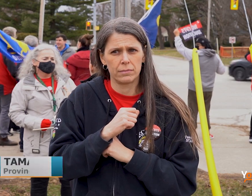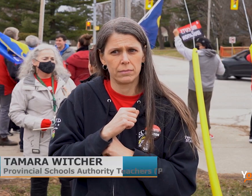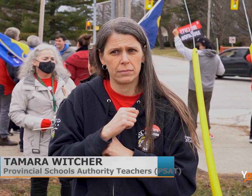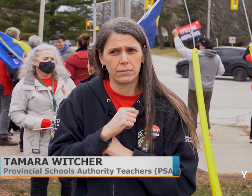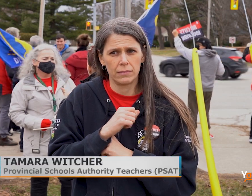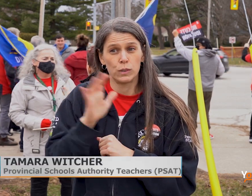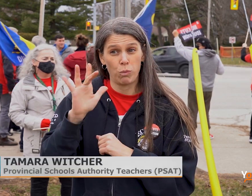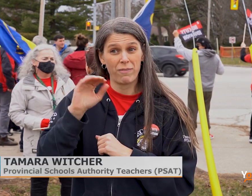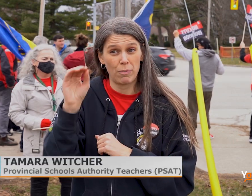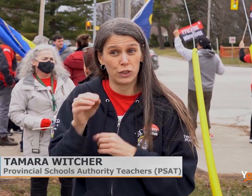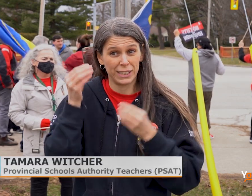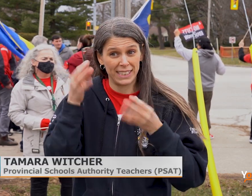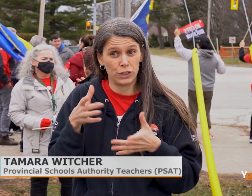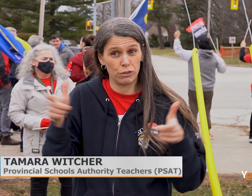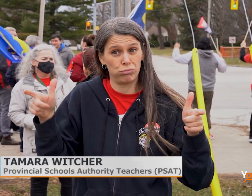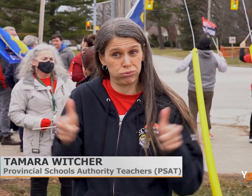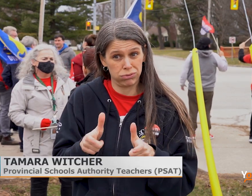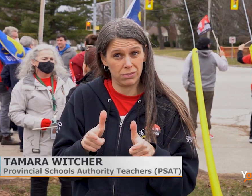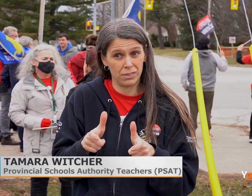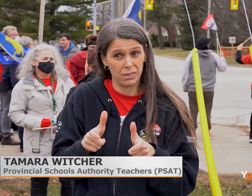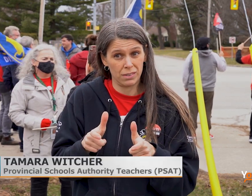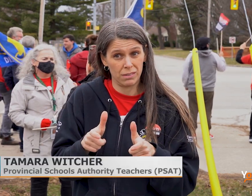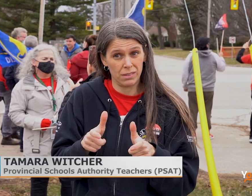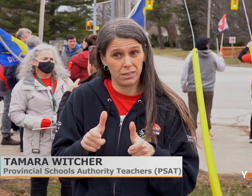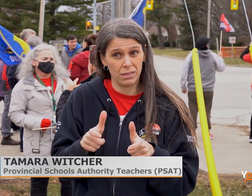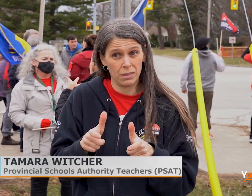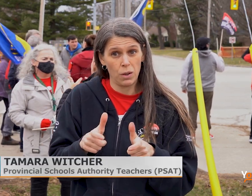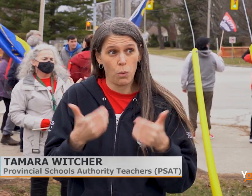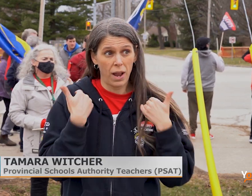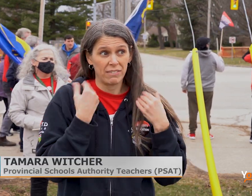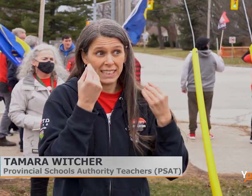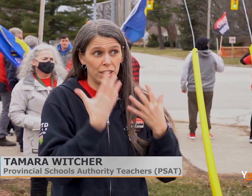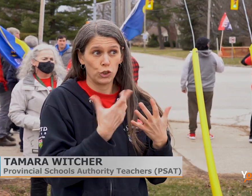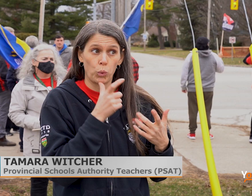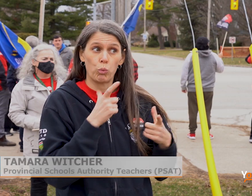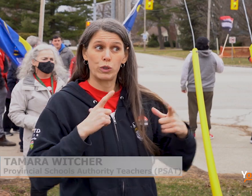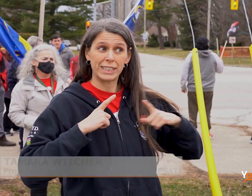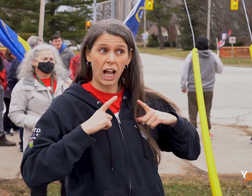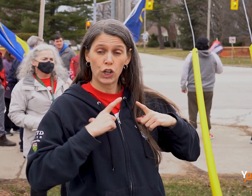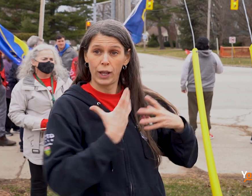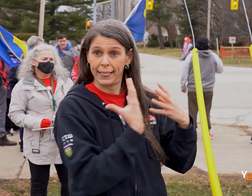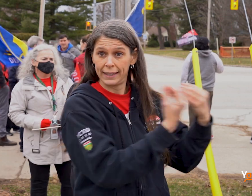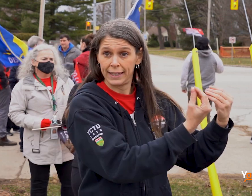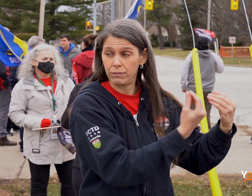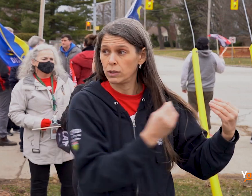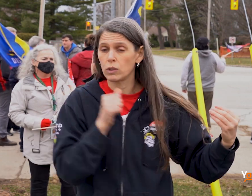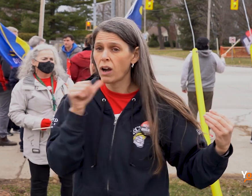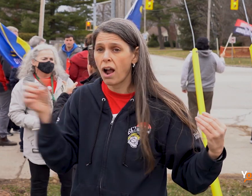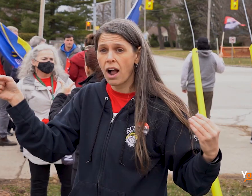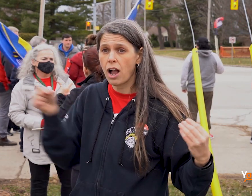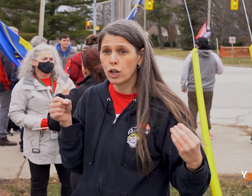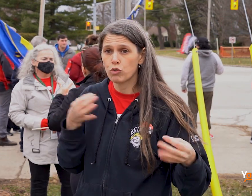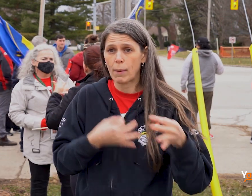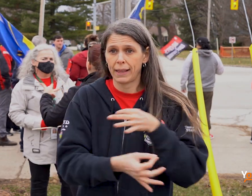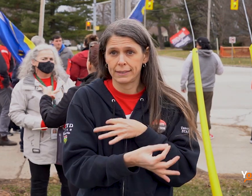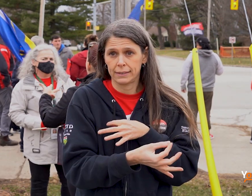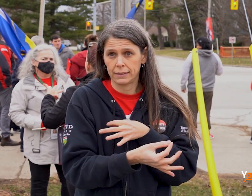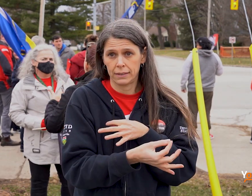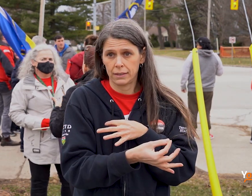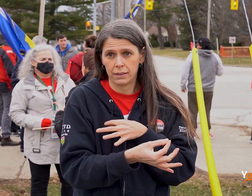25% of our teachers have been reduced in terms of staffing. And we have teachers that have left, have retired, and